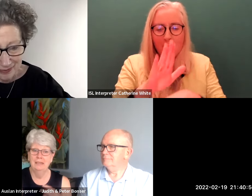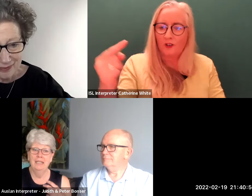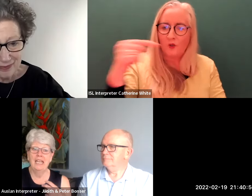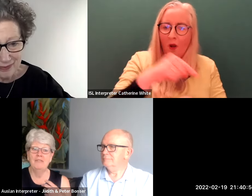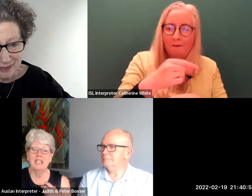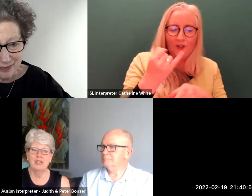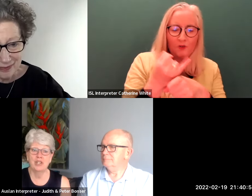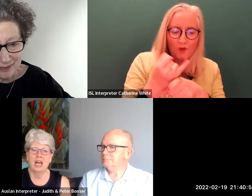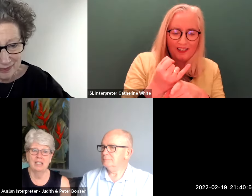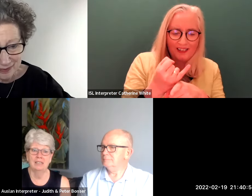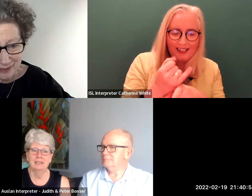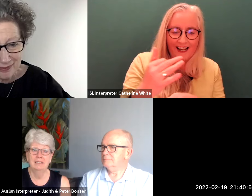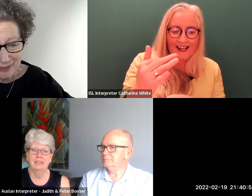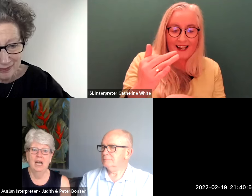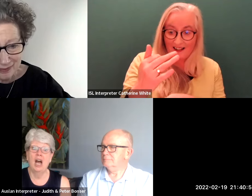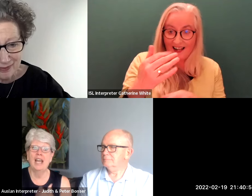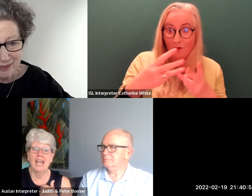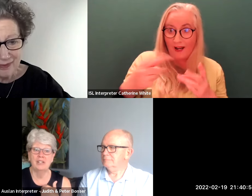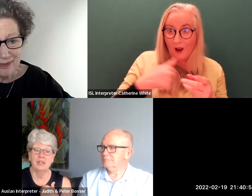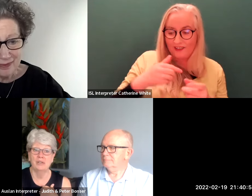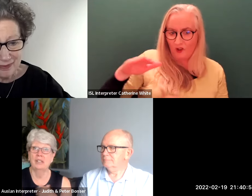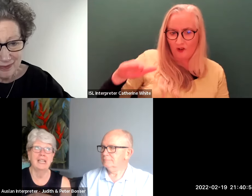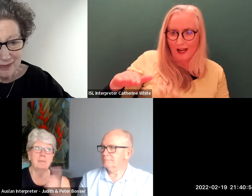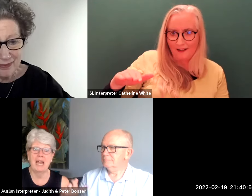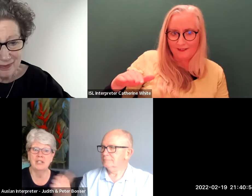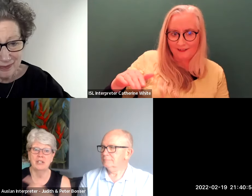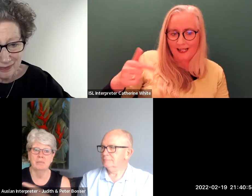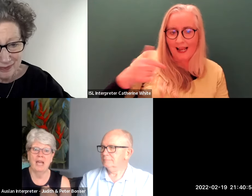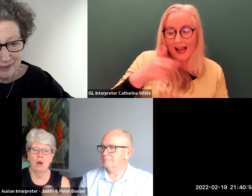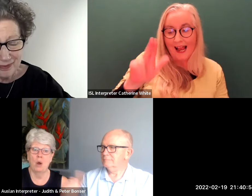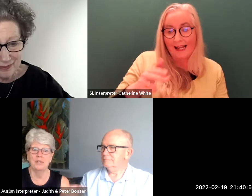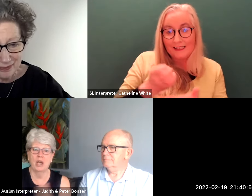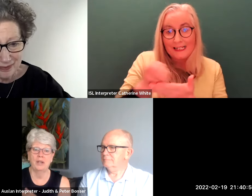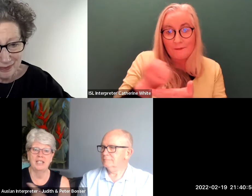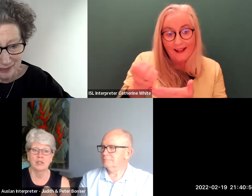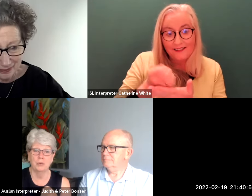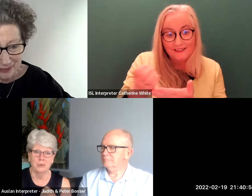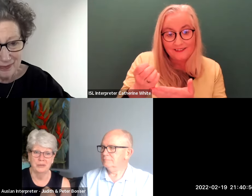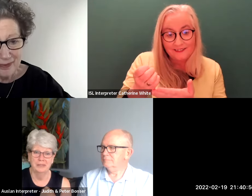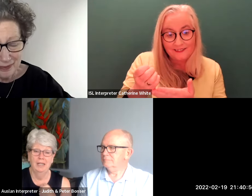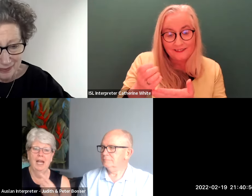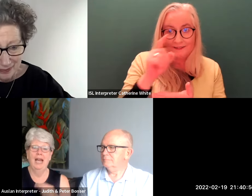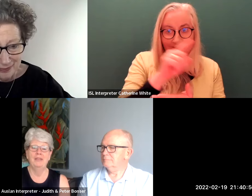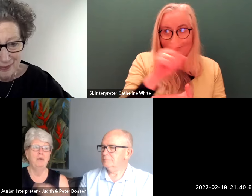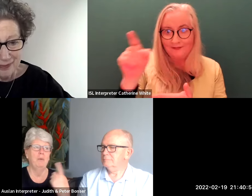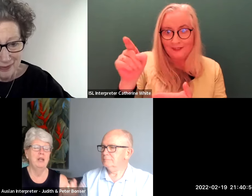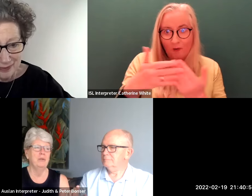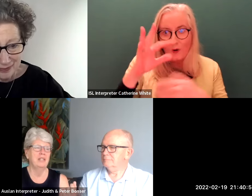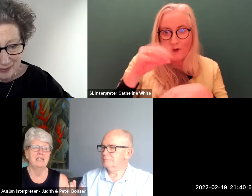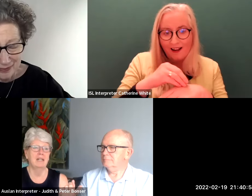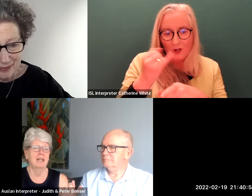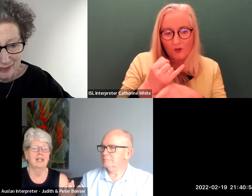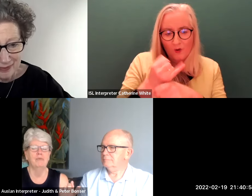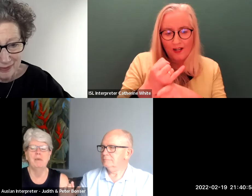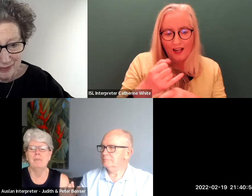even as a child i had to explain to them how i was going in school and then when there